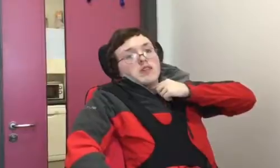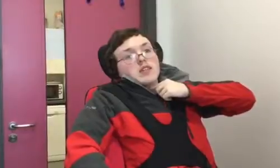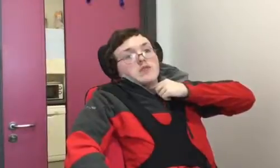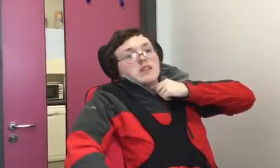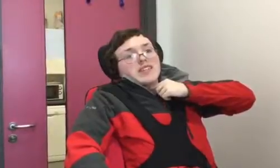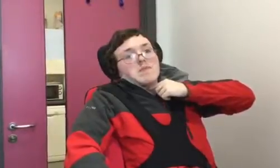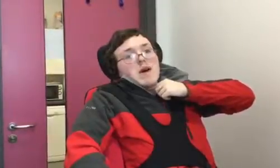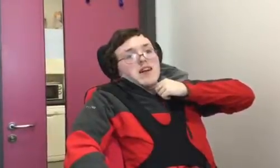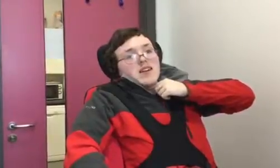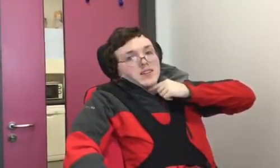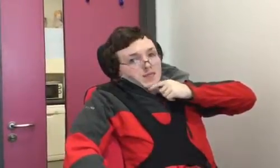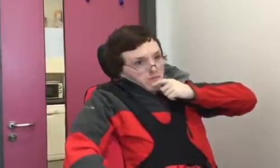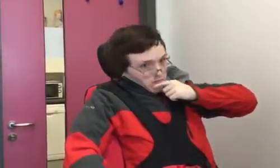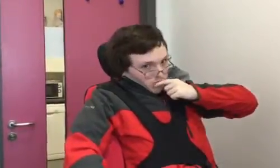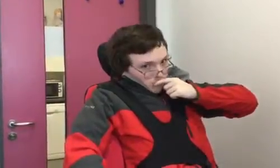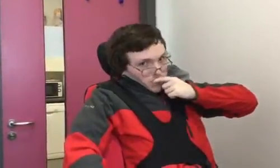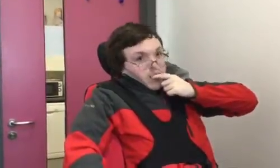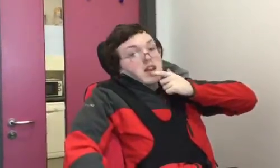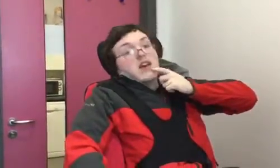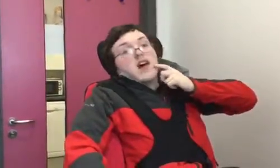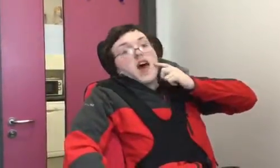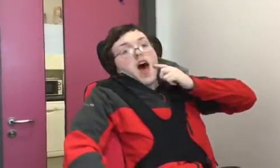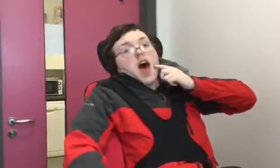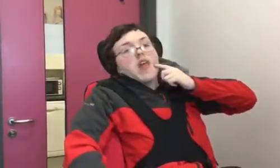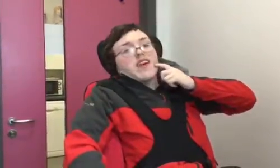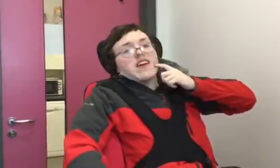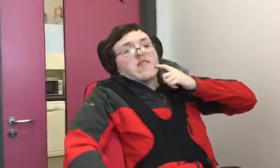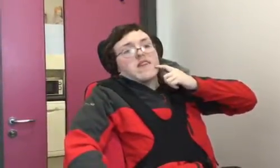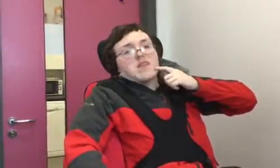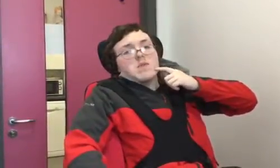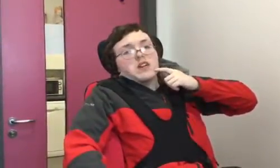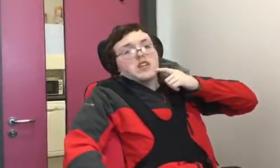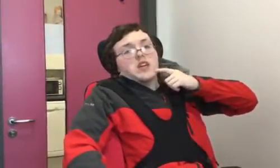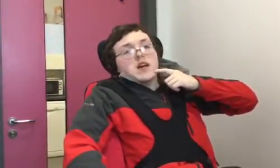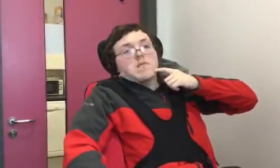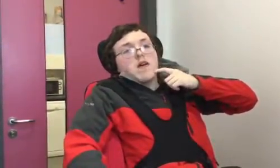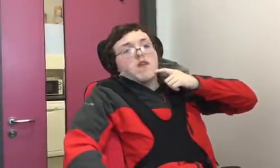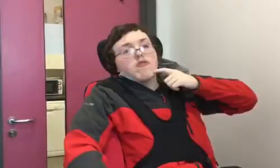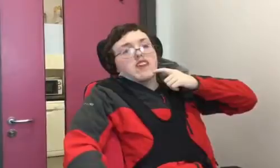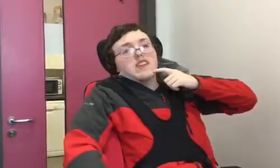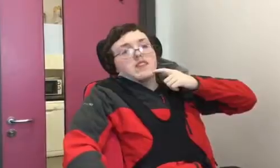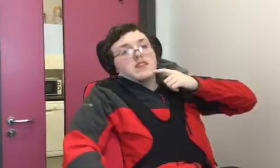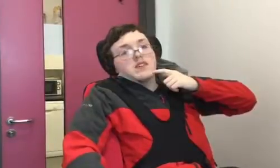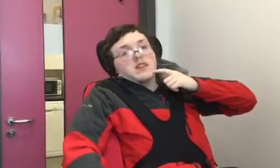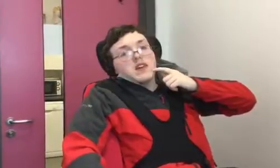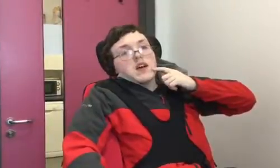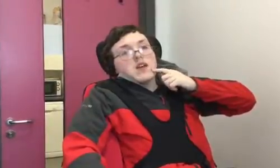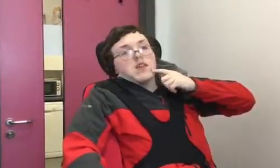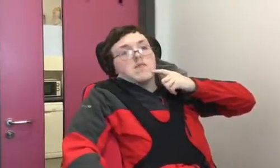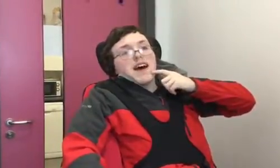What does that mean? Thank you very much, my old friend. Goodbye.